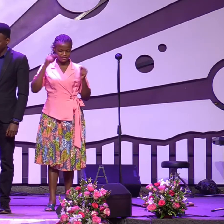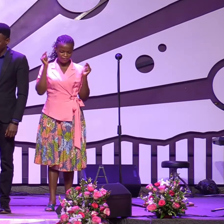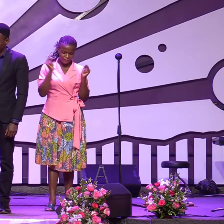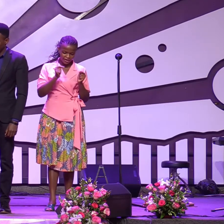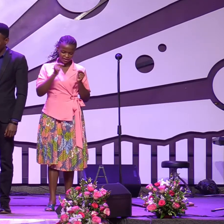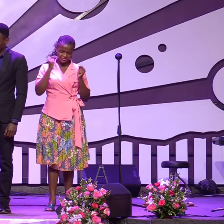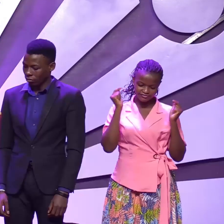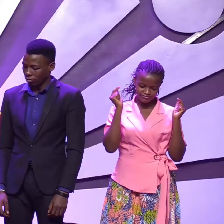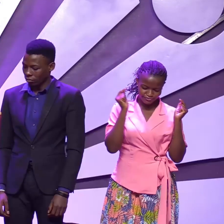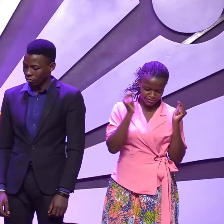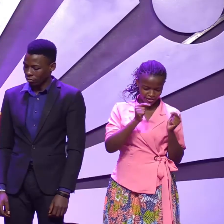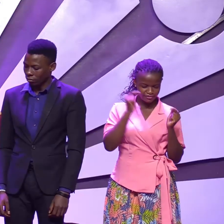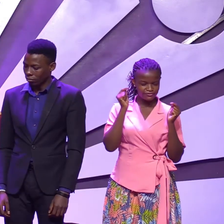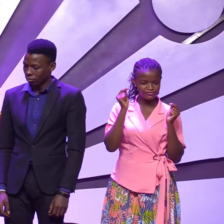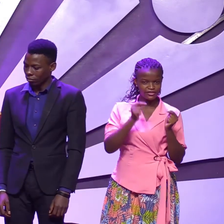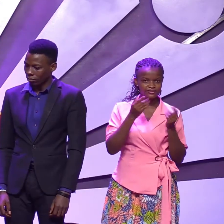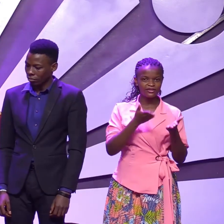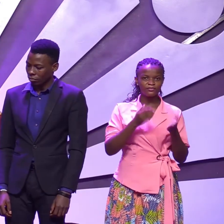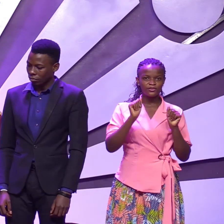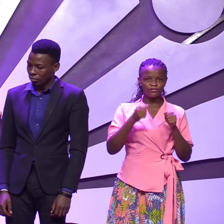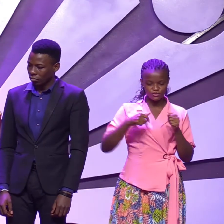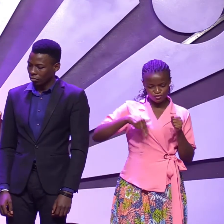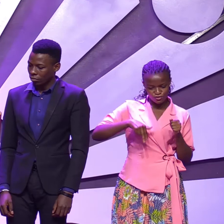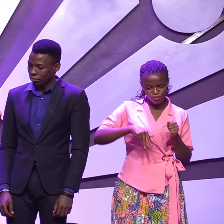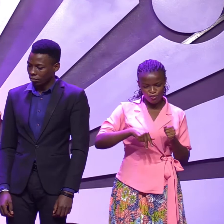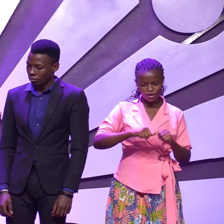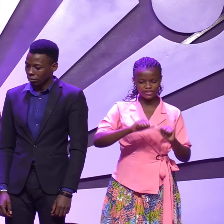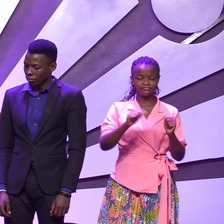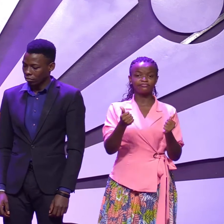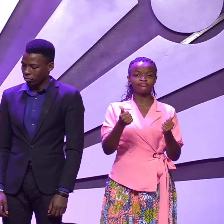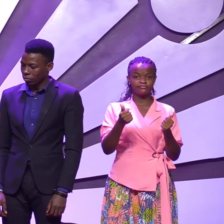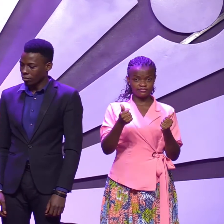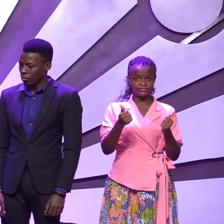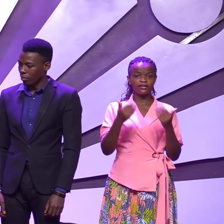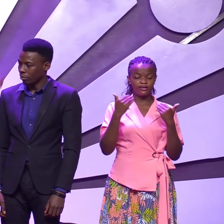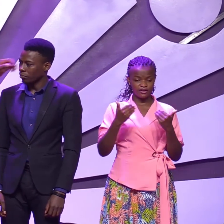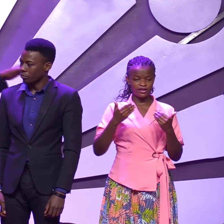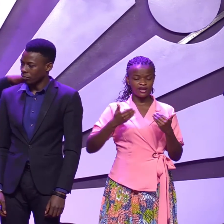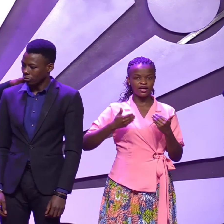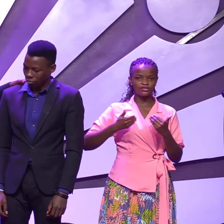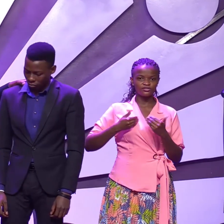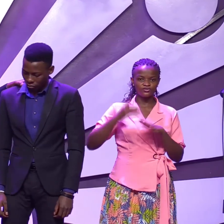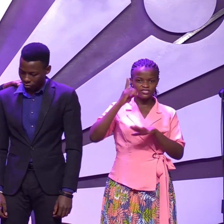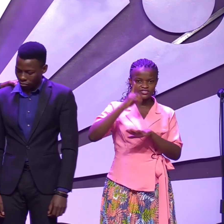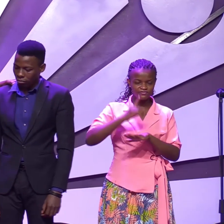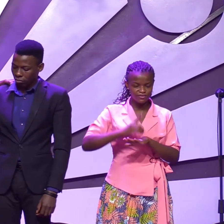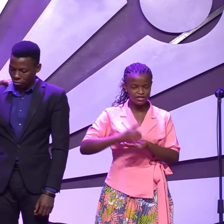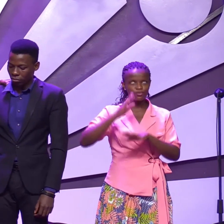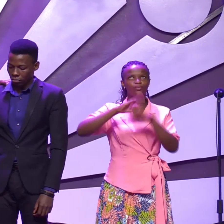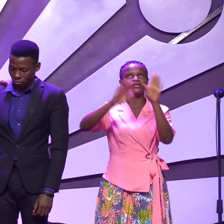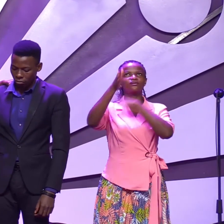the thorn is very painful he can't walk properly so he has to lean on God